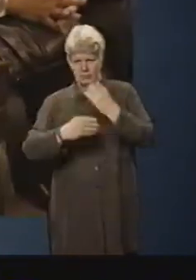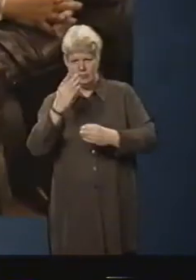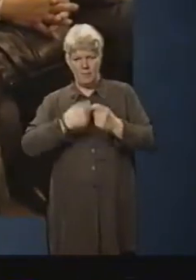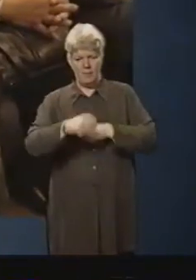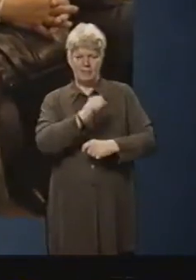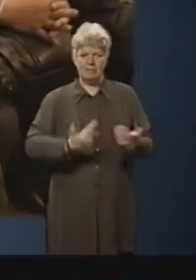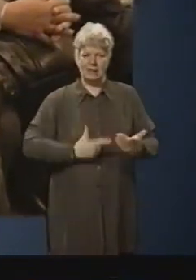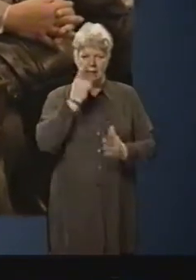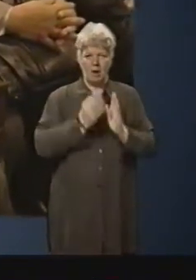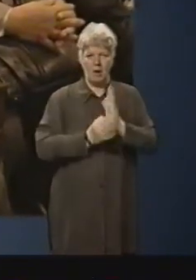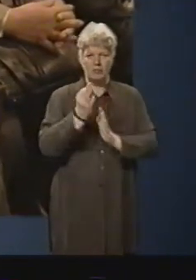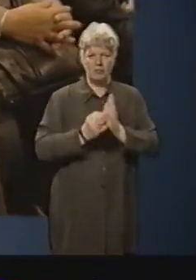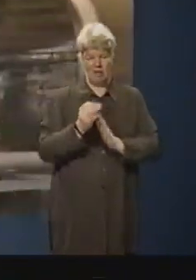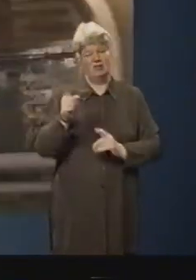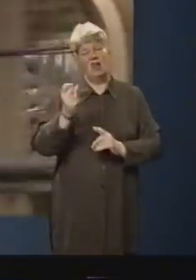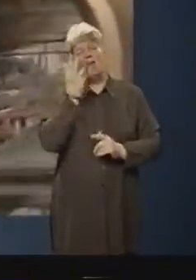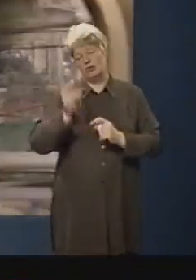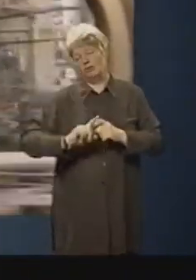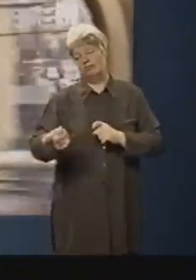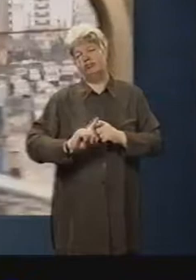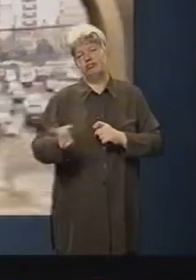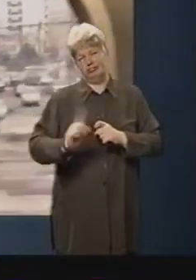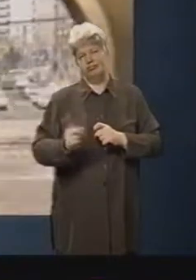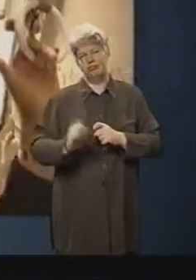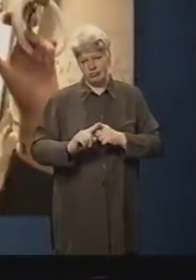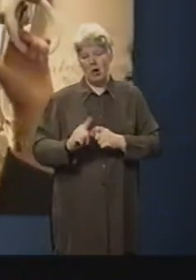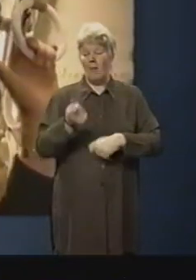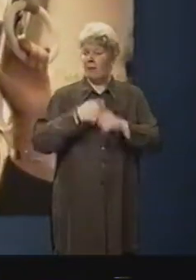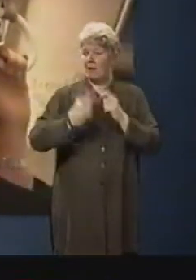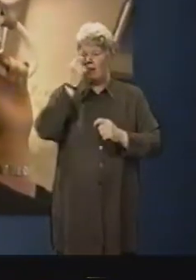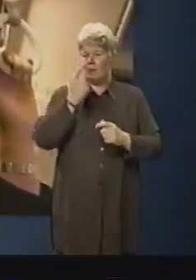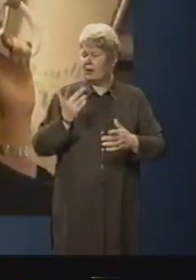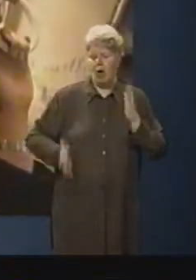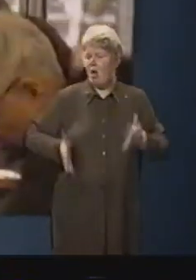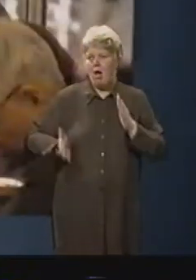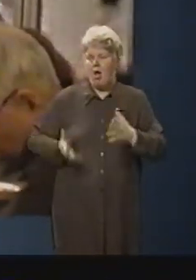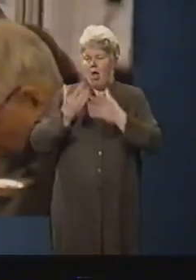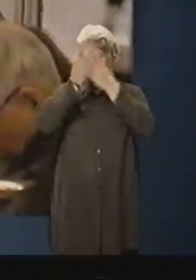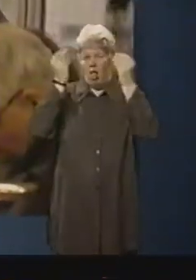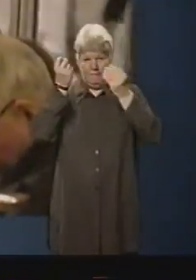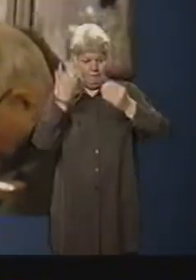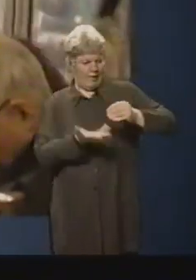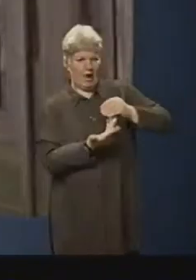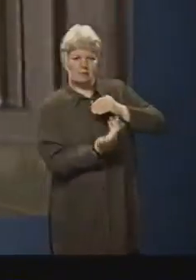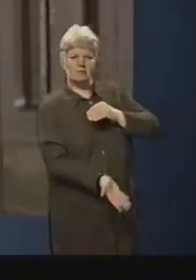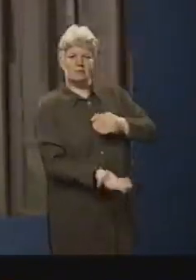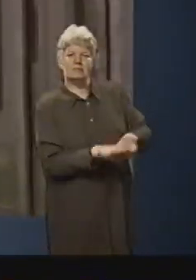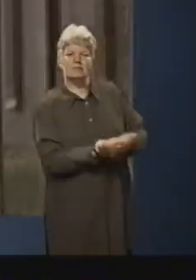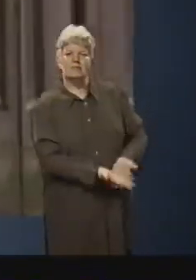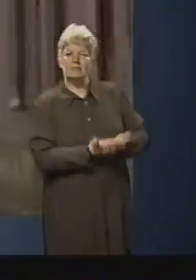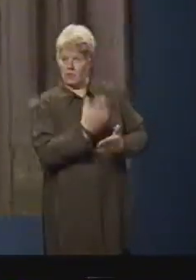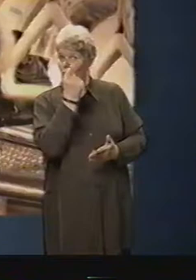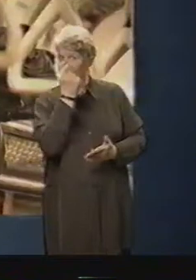Daily commuting is part of his everyday life, but in the rush to get the day's business done, it's easy to leave something crucial behind.